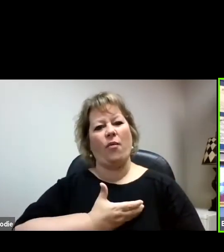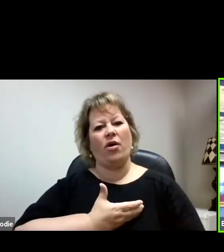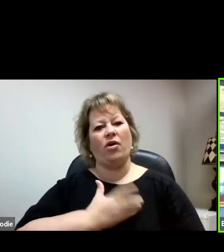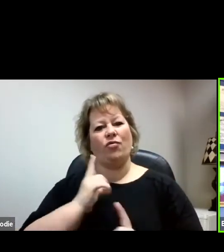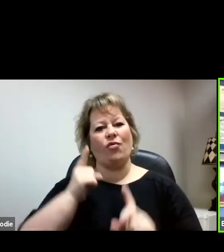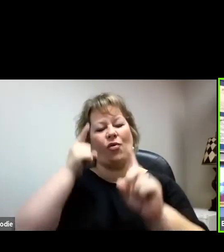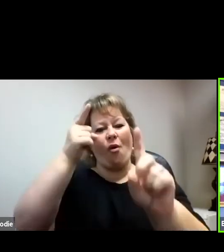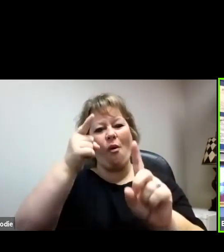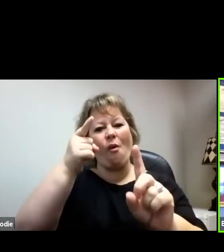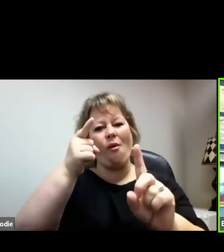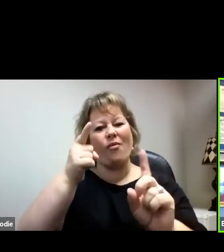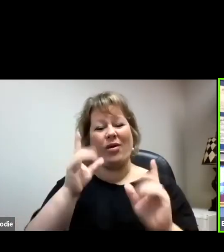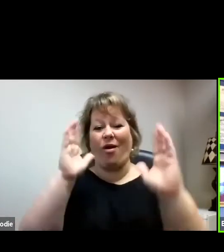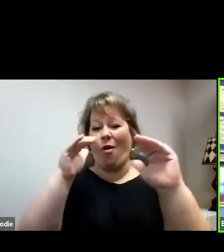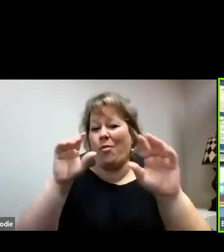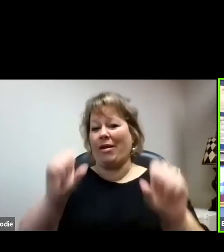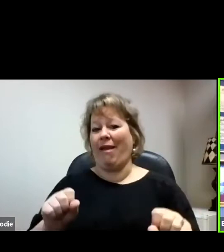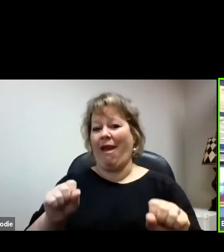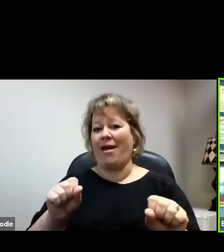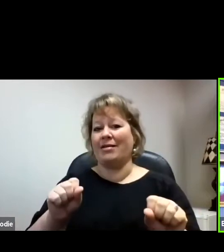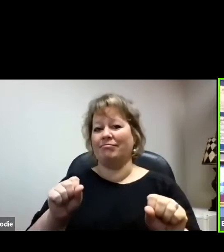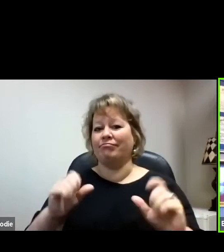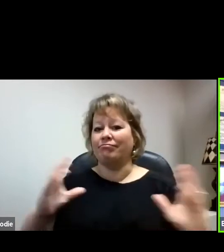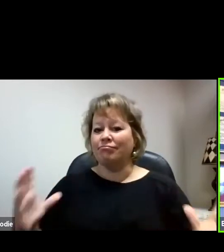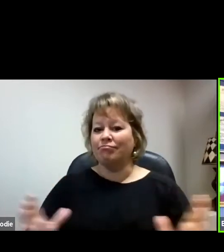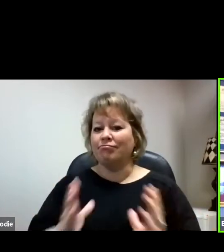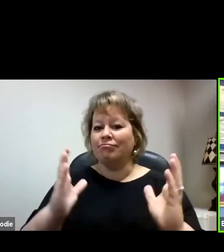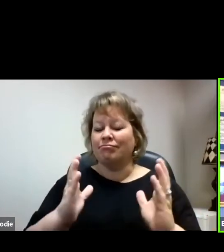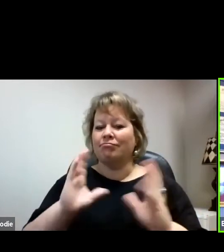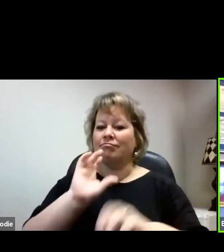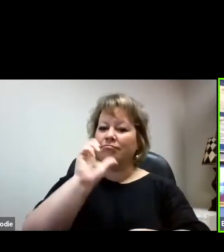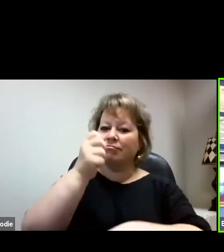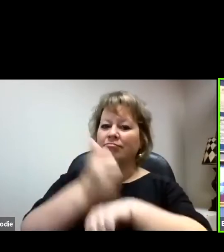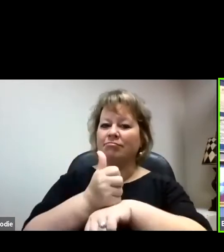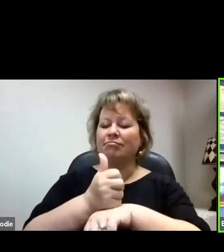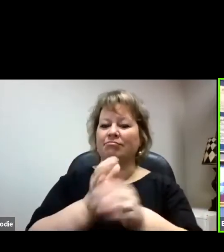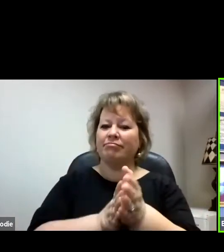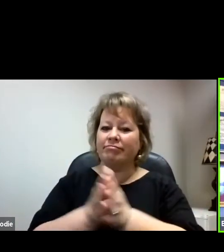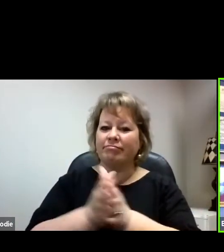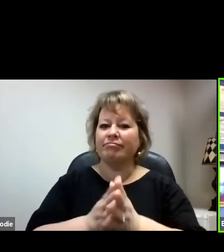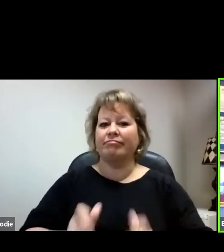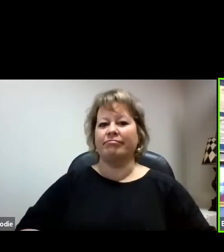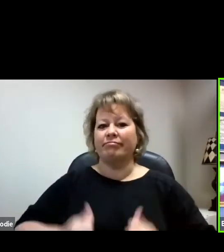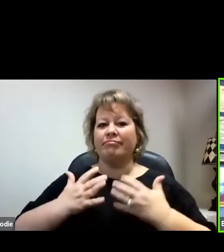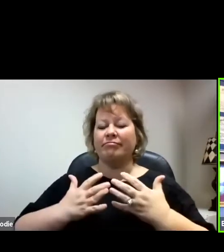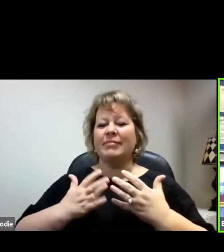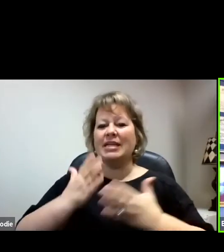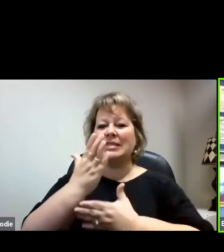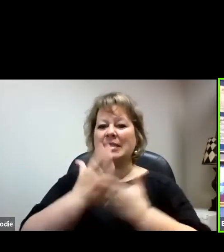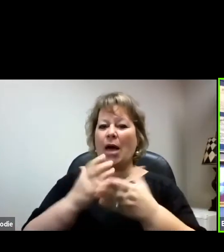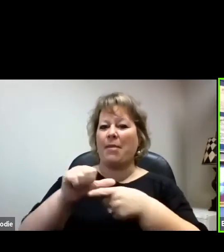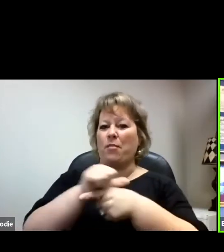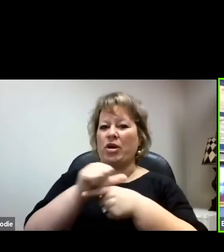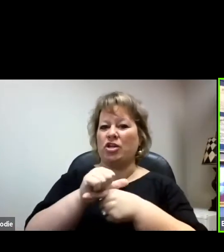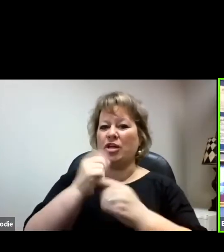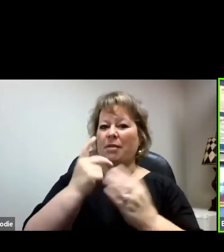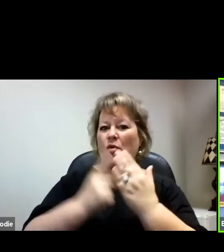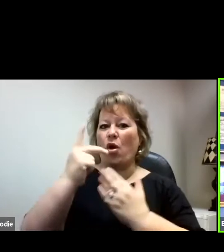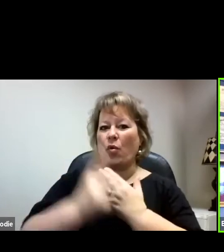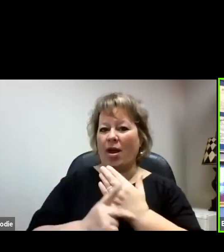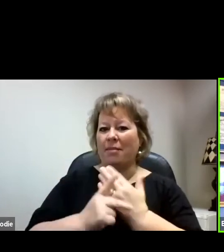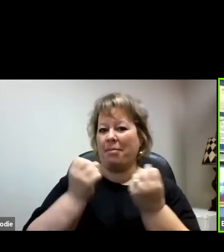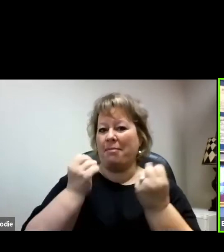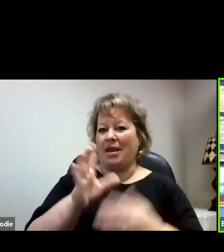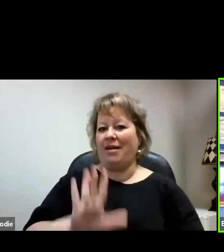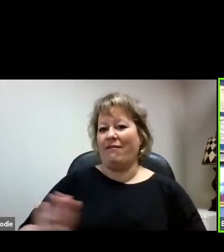hope that we can foster, create, innovate some apprenticeship programs that your, many